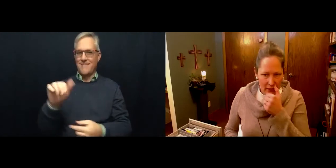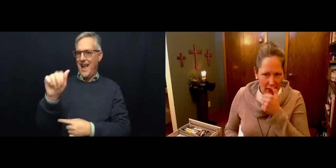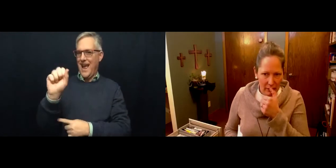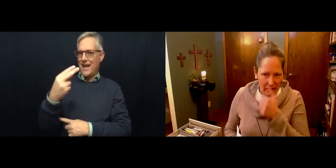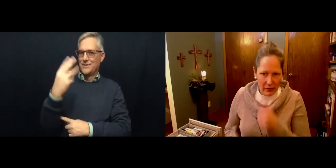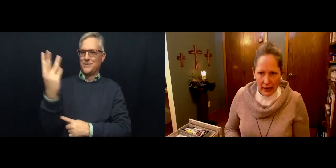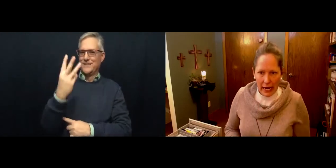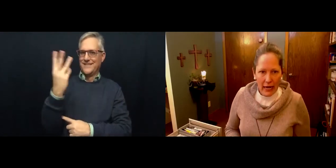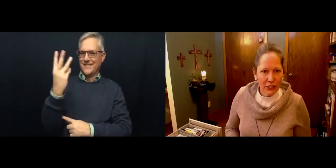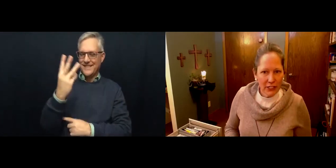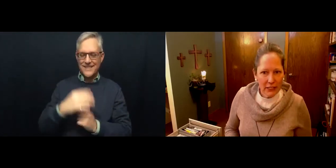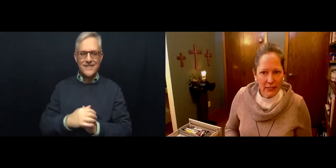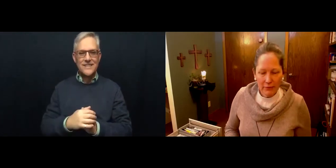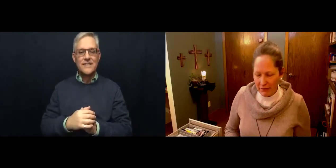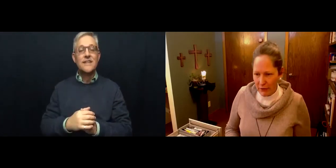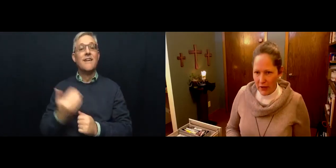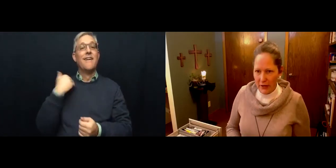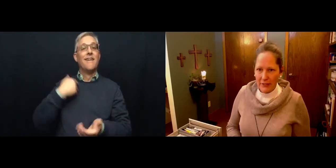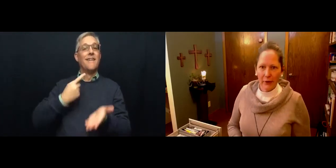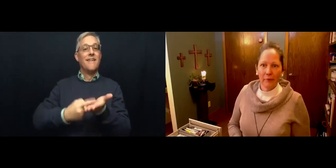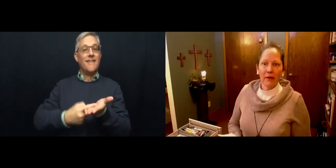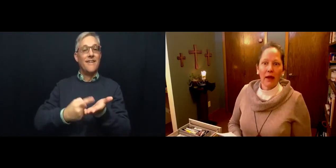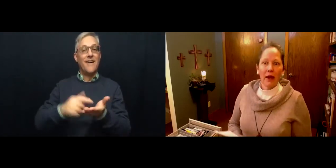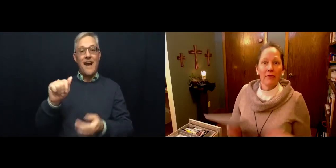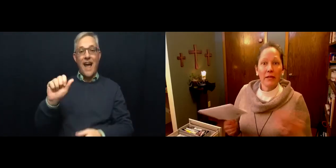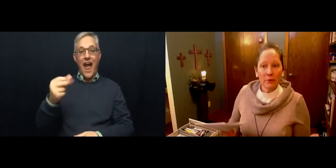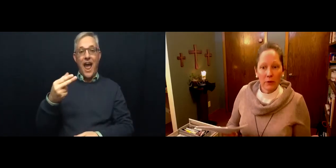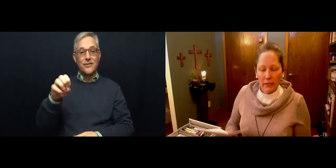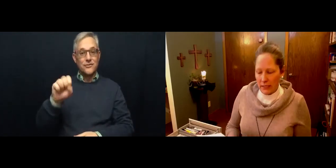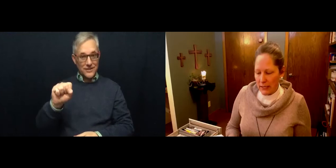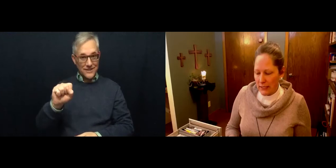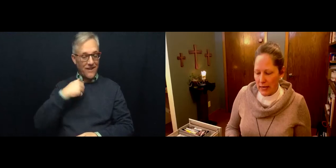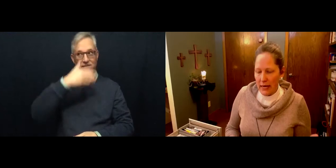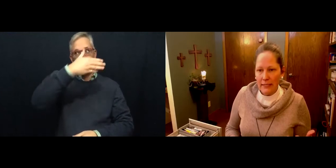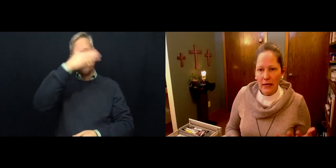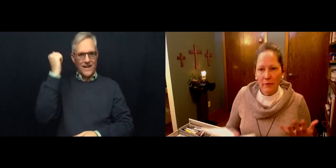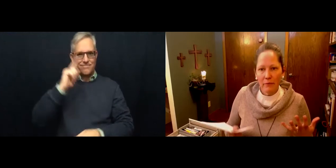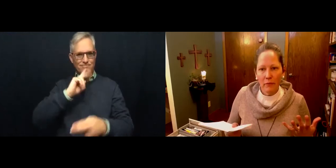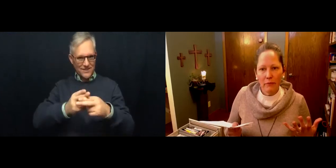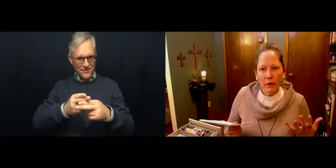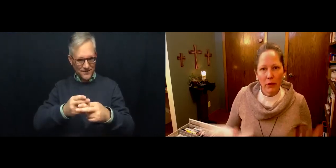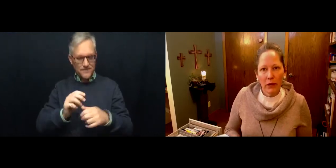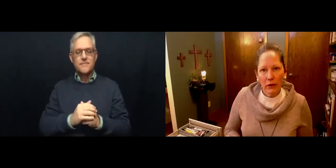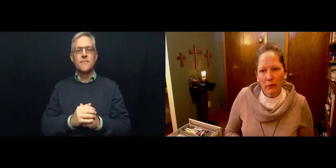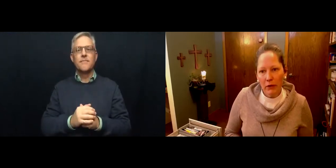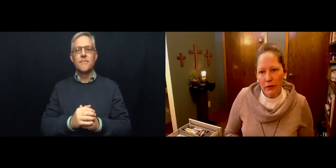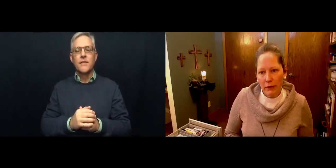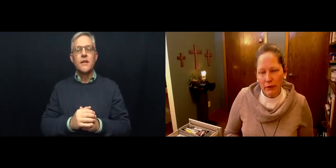talking about our ashes before. So this one is that we are partnering with